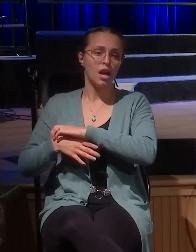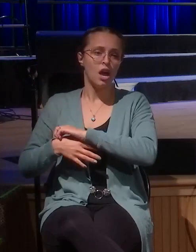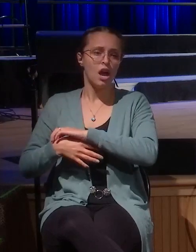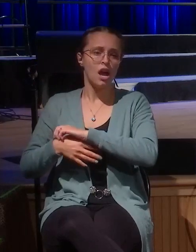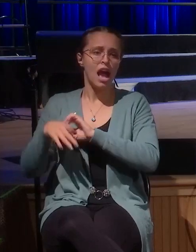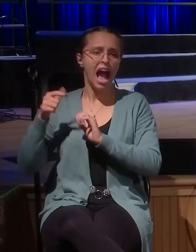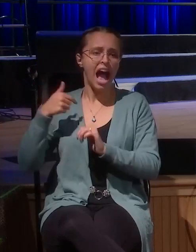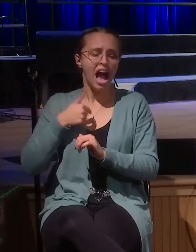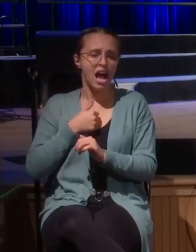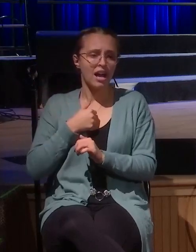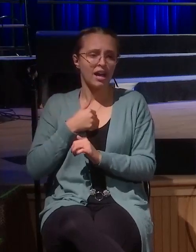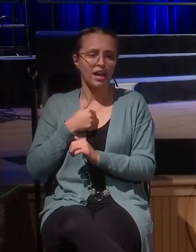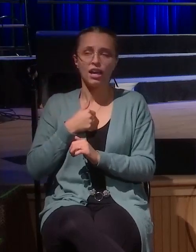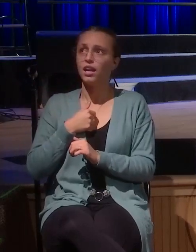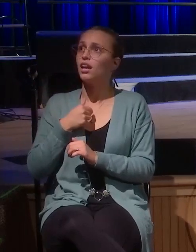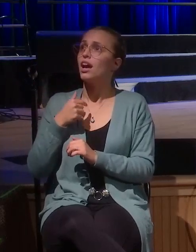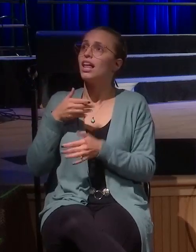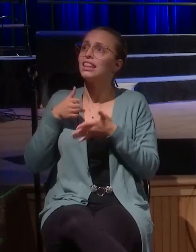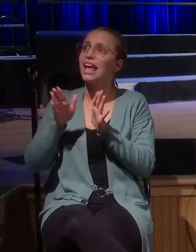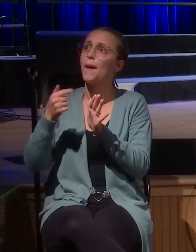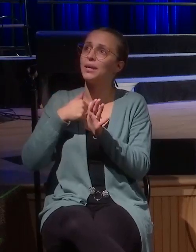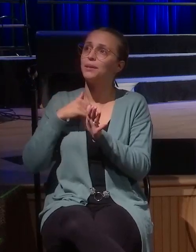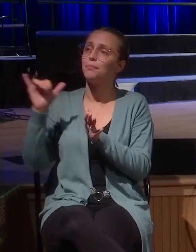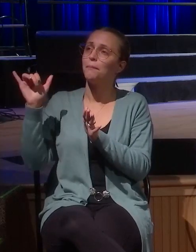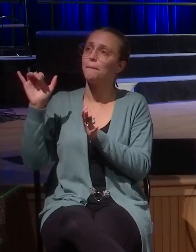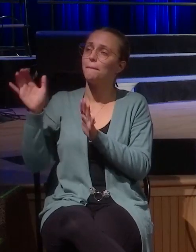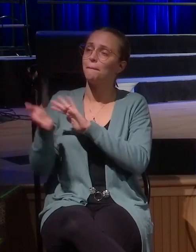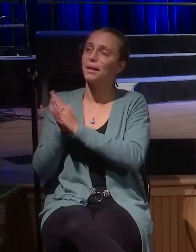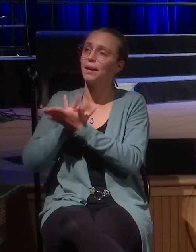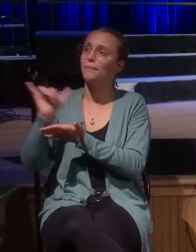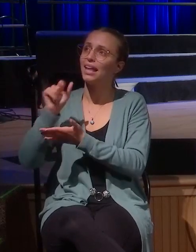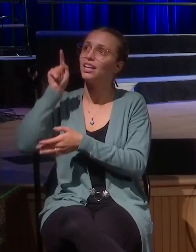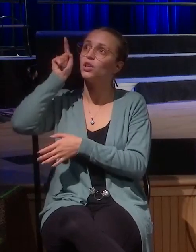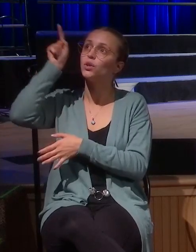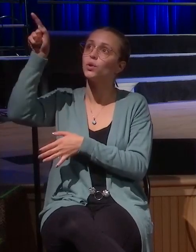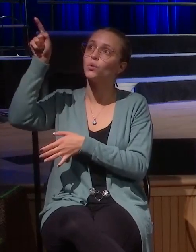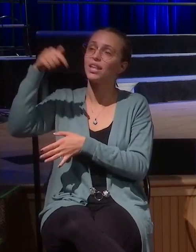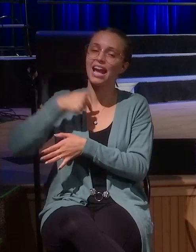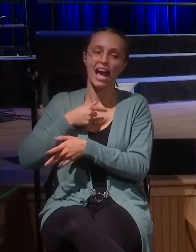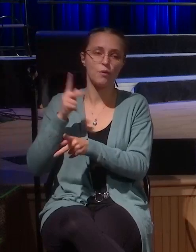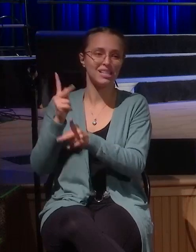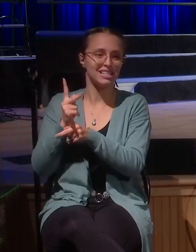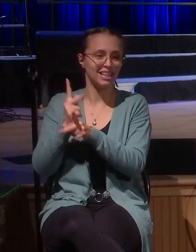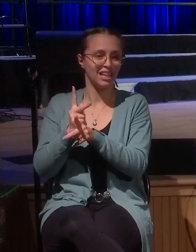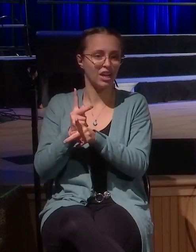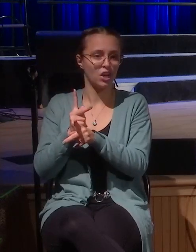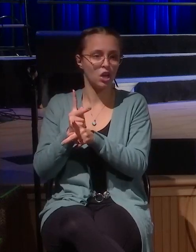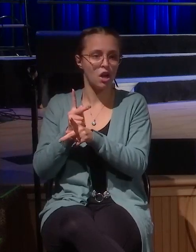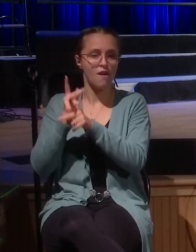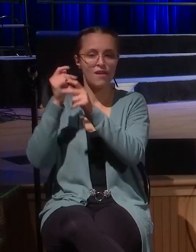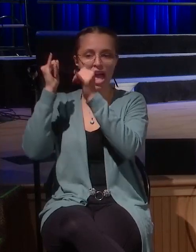these people in my path, Lord, let me to be like you that I would care about the individual and the sinner and the tax collector in my life.